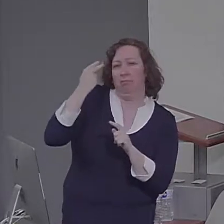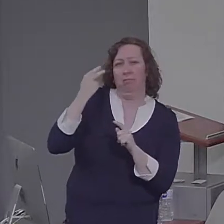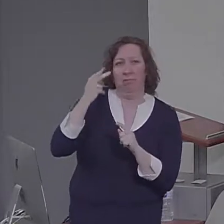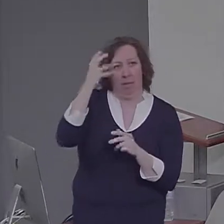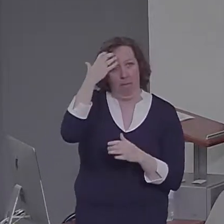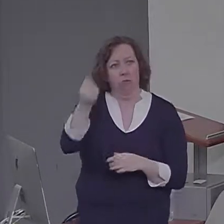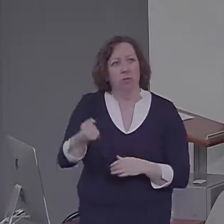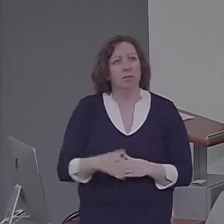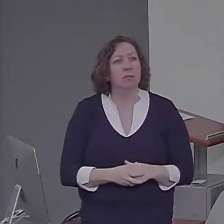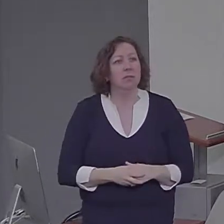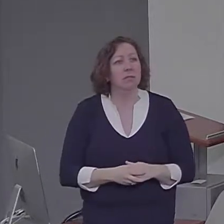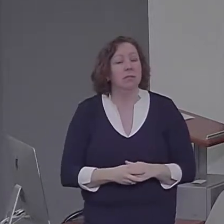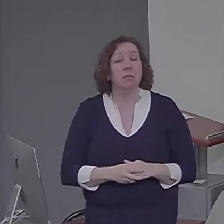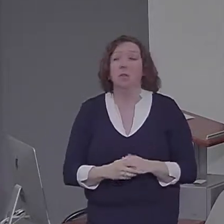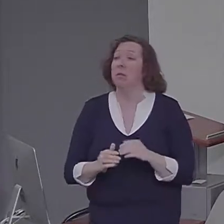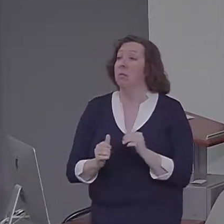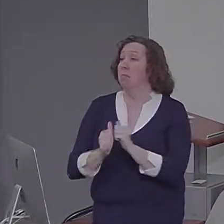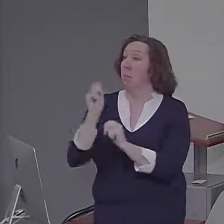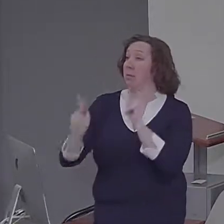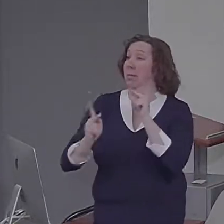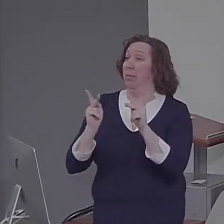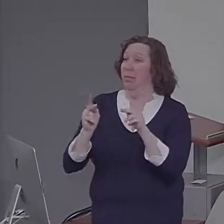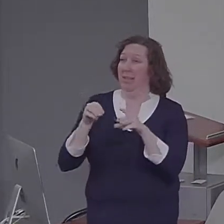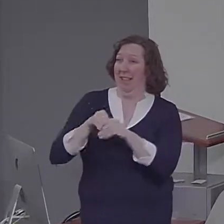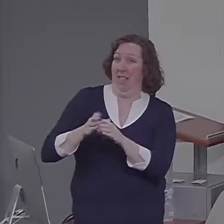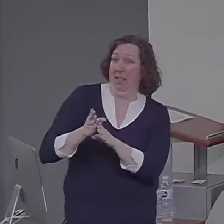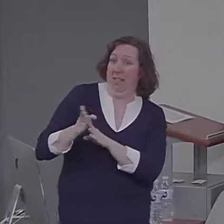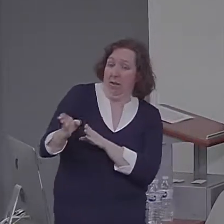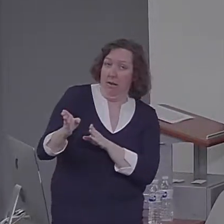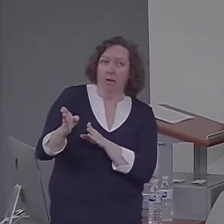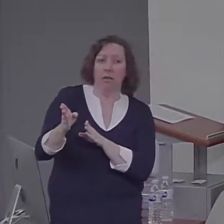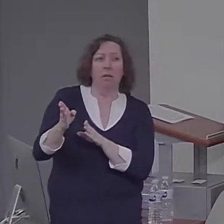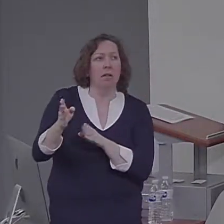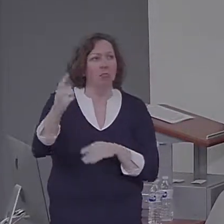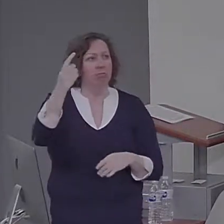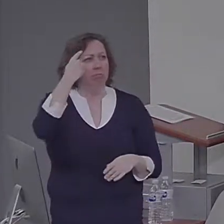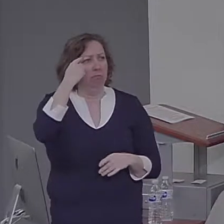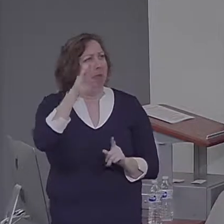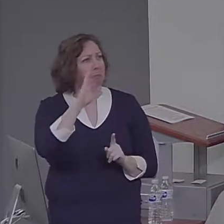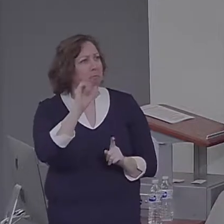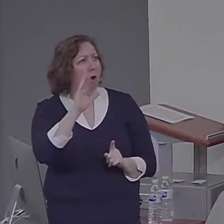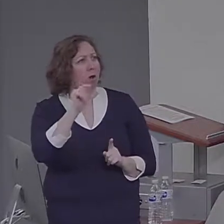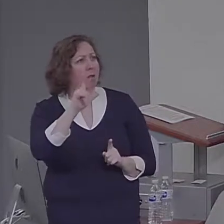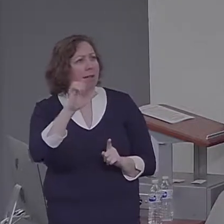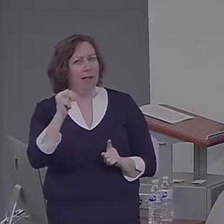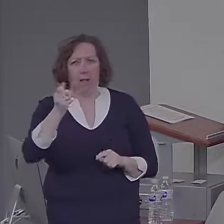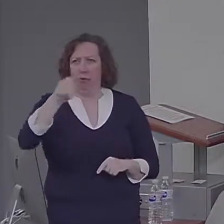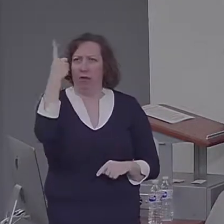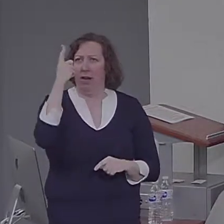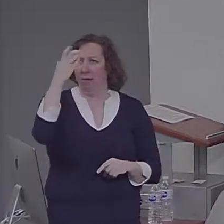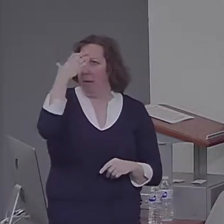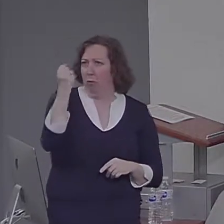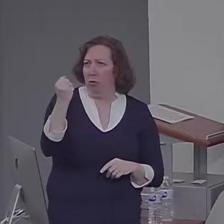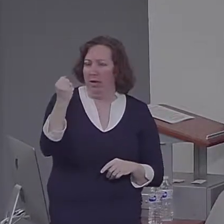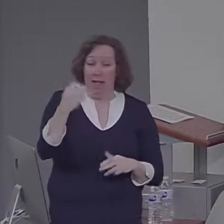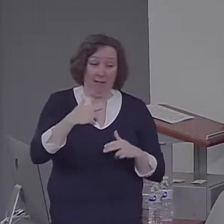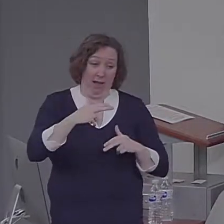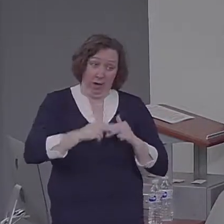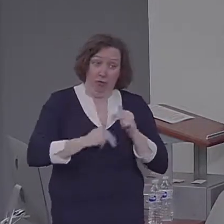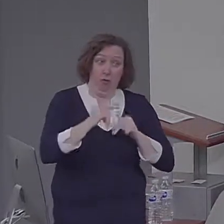Bartlett's insights into memory as a fundamentally constructive process, although it can certainly be accurate on